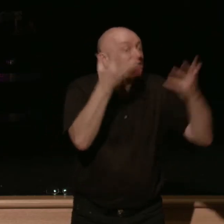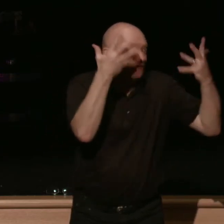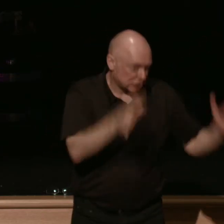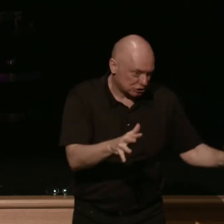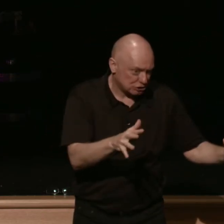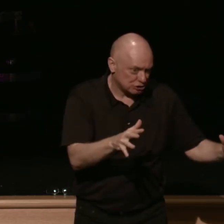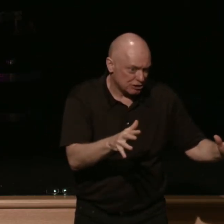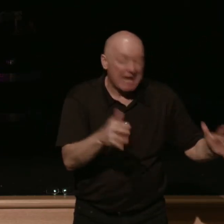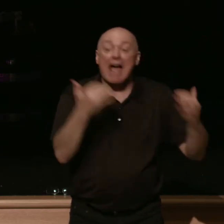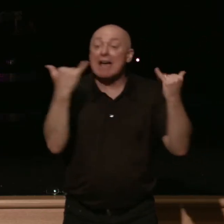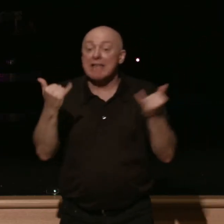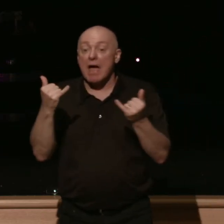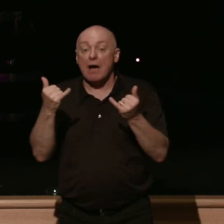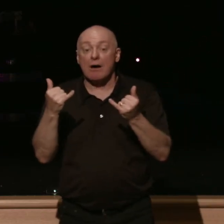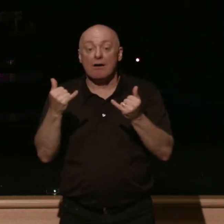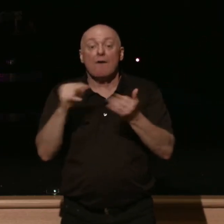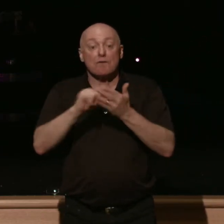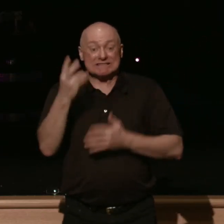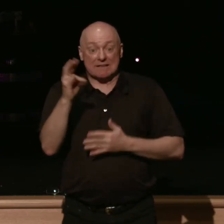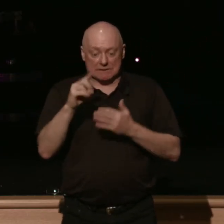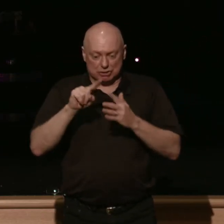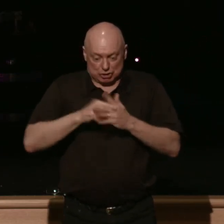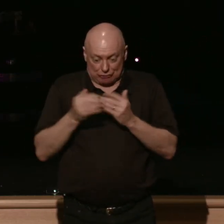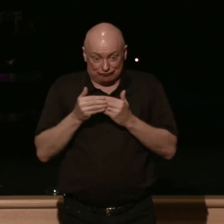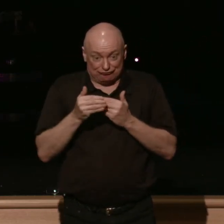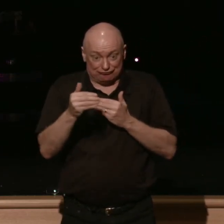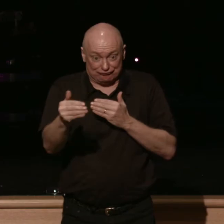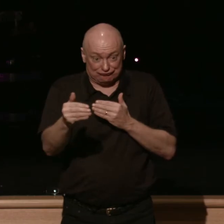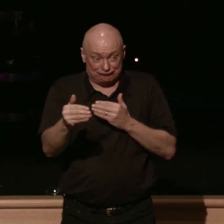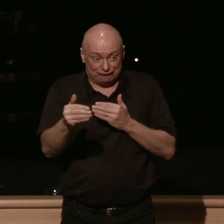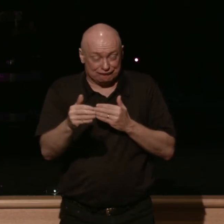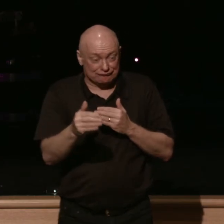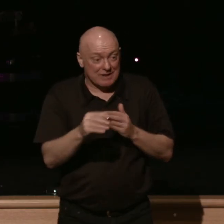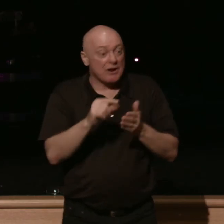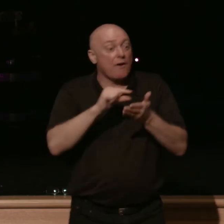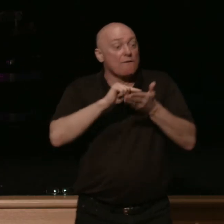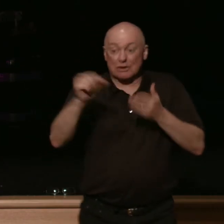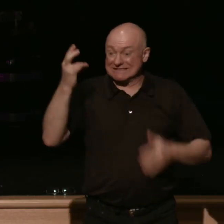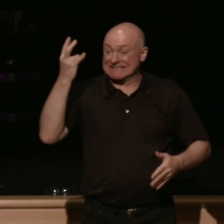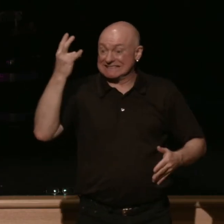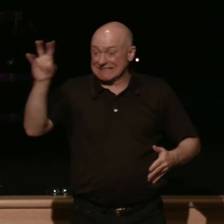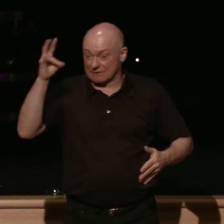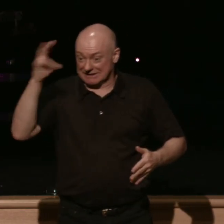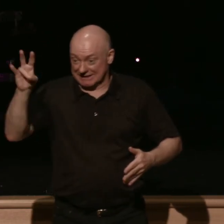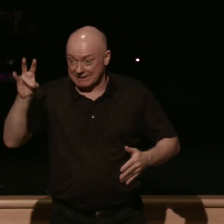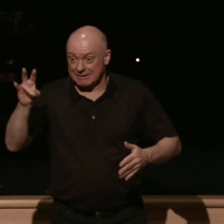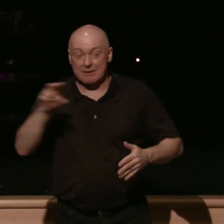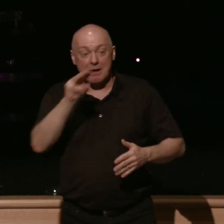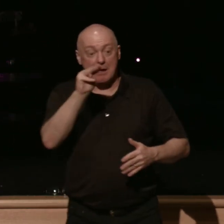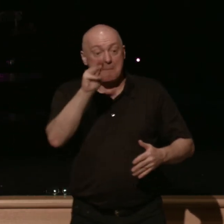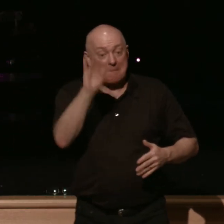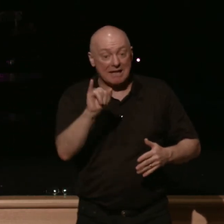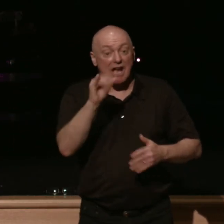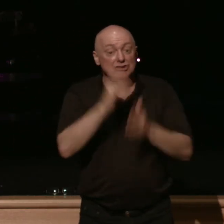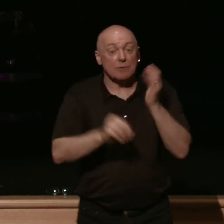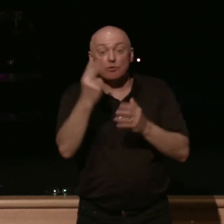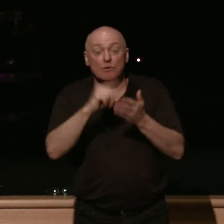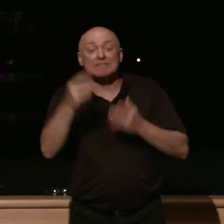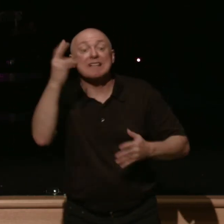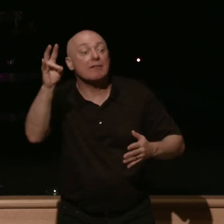to jump right into the very next verse for God's Word tonight. Malachi 2.17 says this, You have